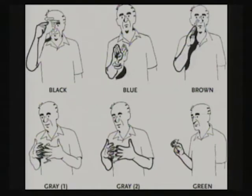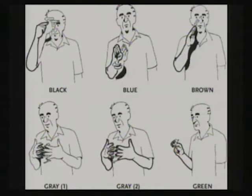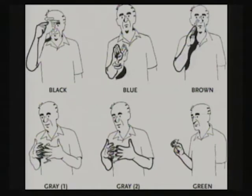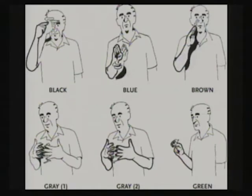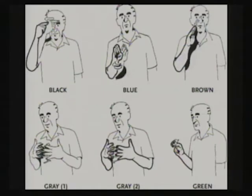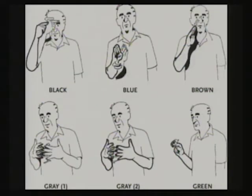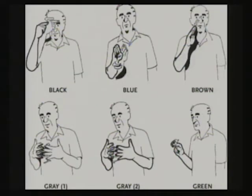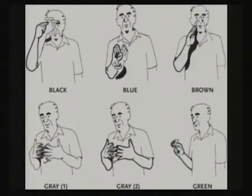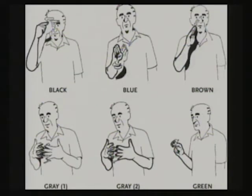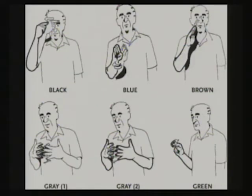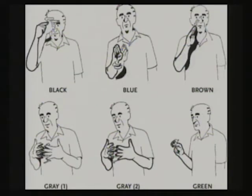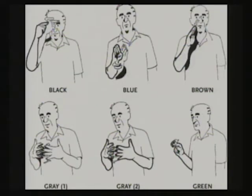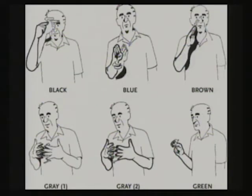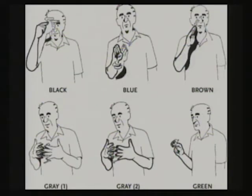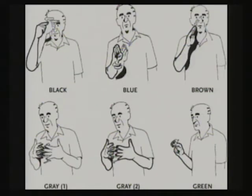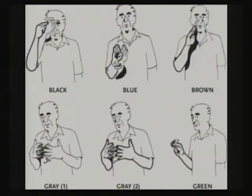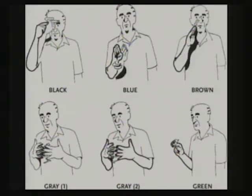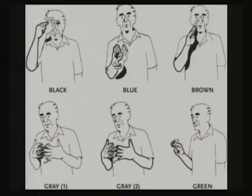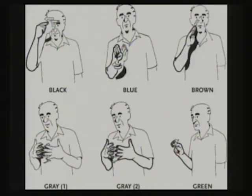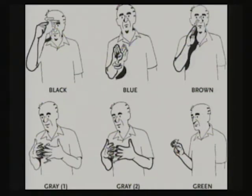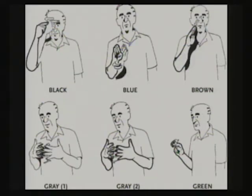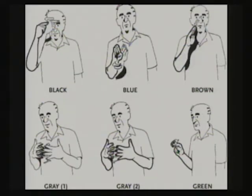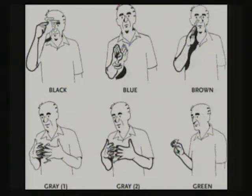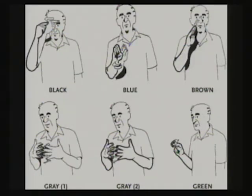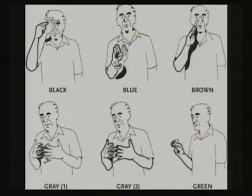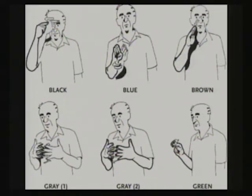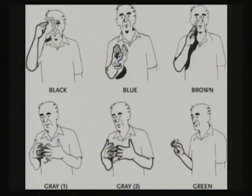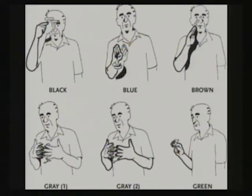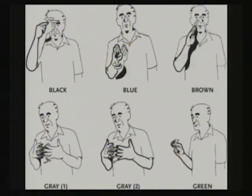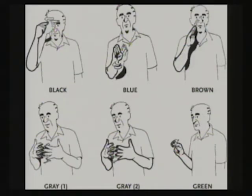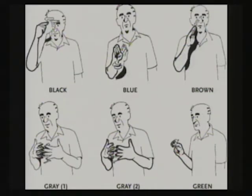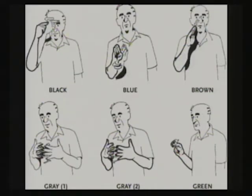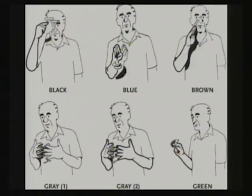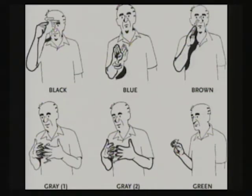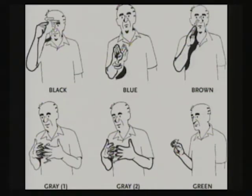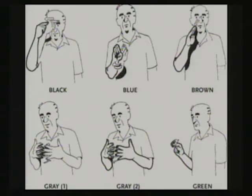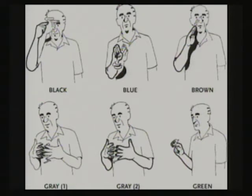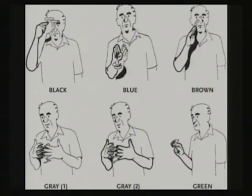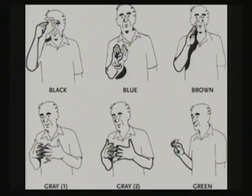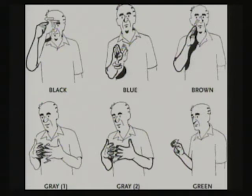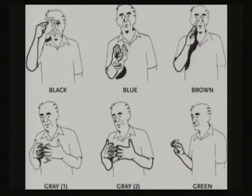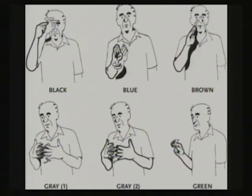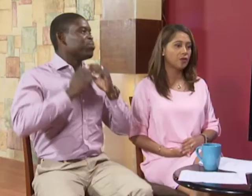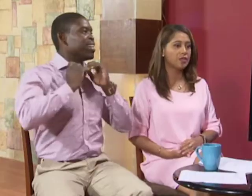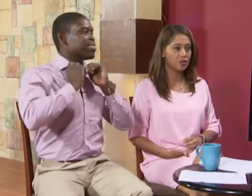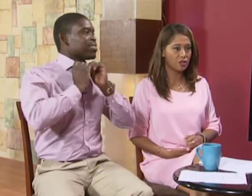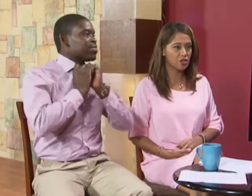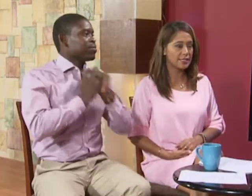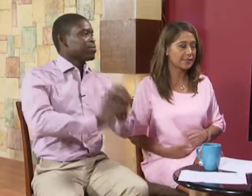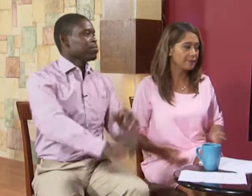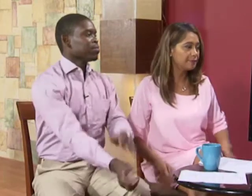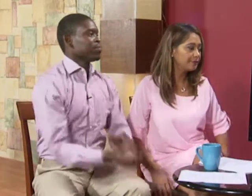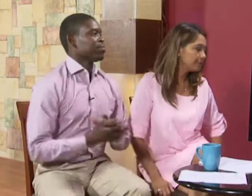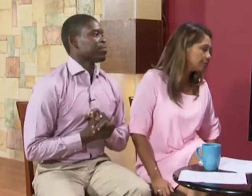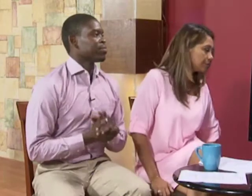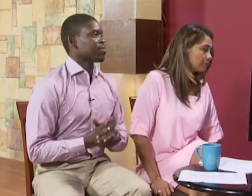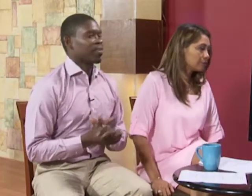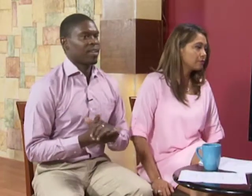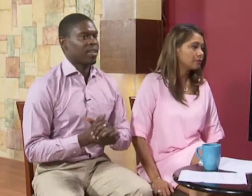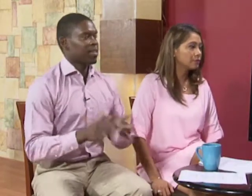i'm looking at this and i see some something kind of a different isn't what we use okay so let's let's get to what your instructions so let me just say um there are like